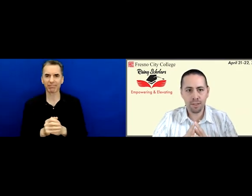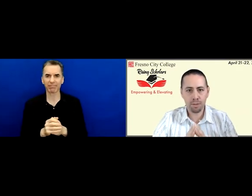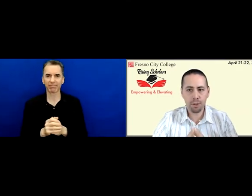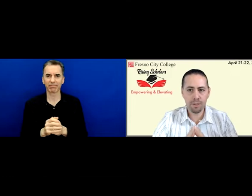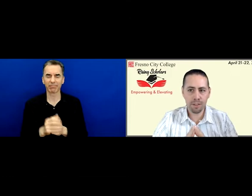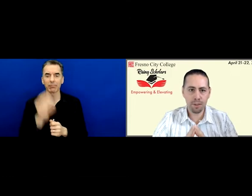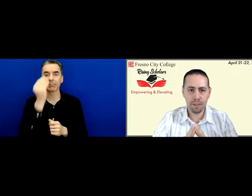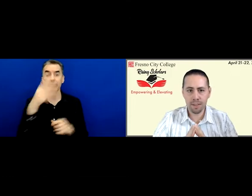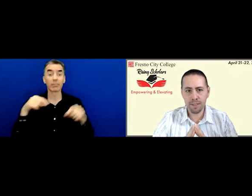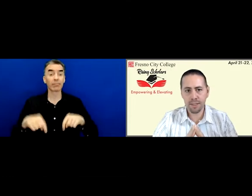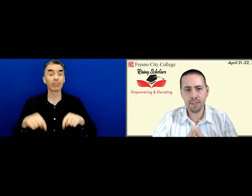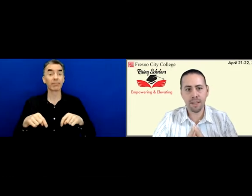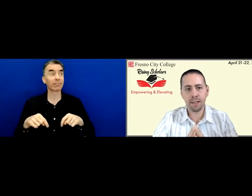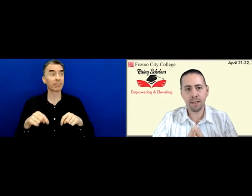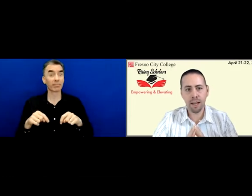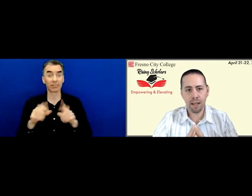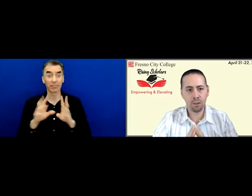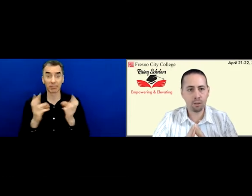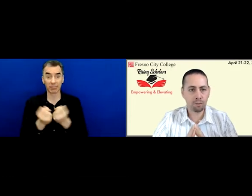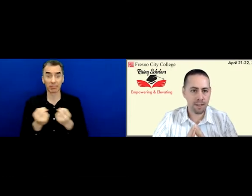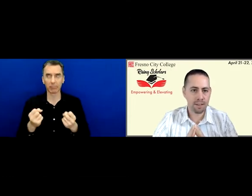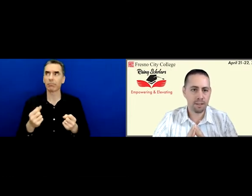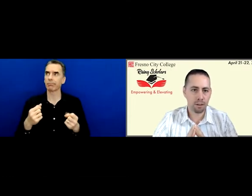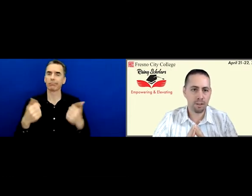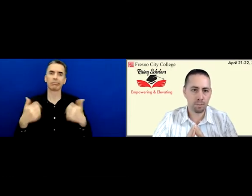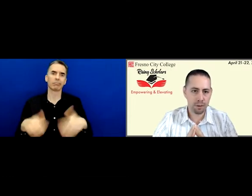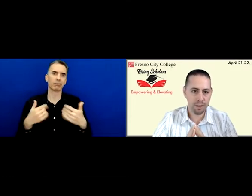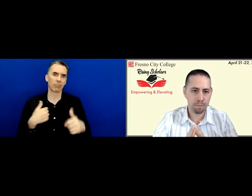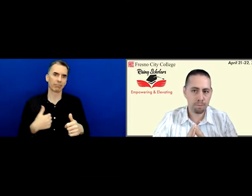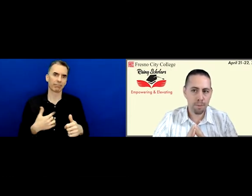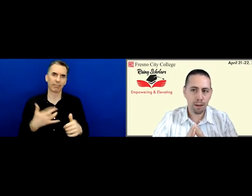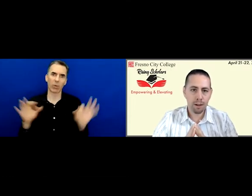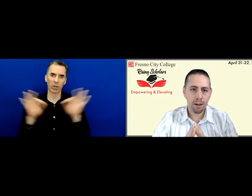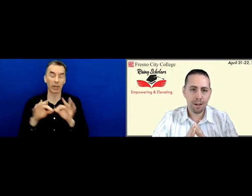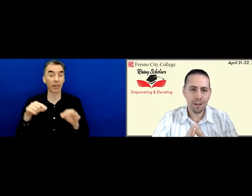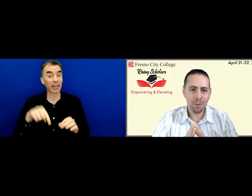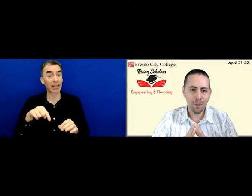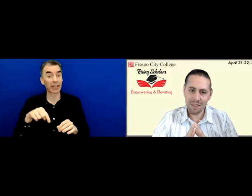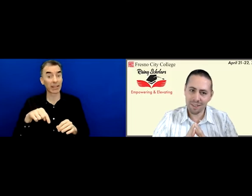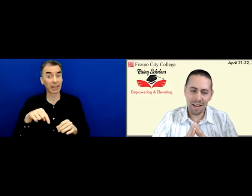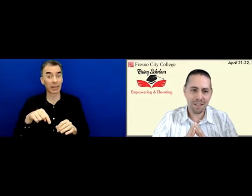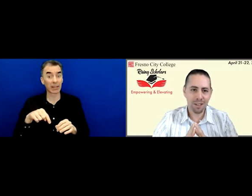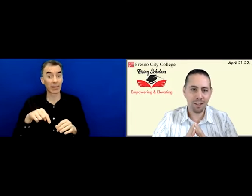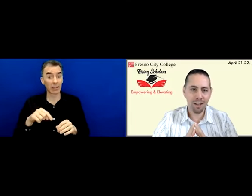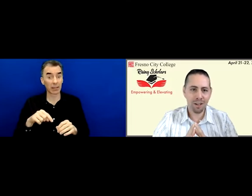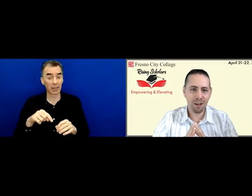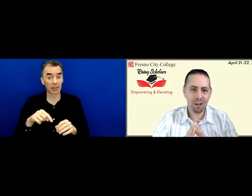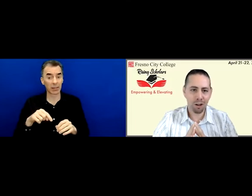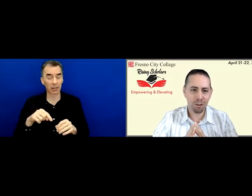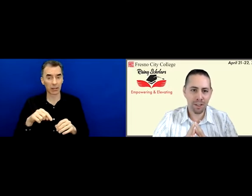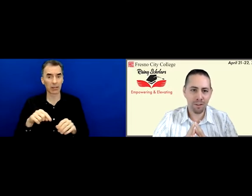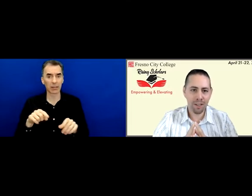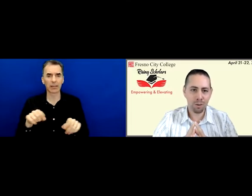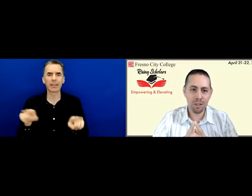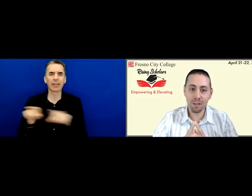this symposium. This is the second annual Rising Scholars Symposium. We did it last year. Our